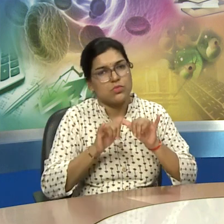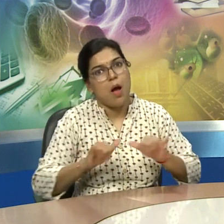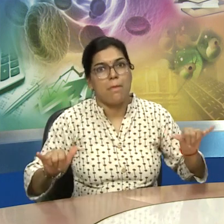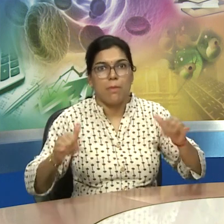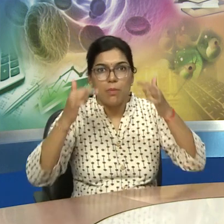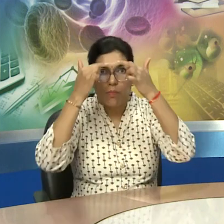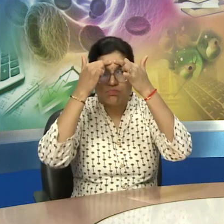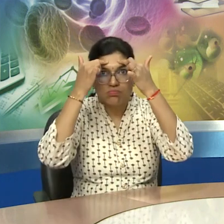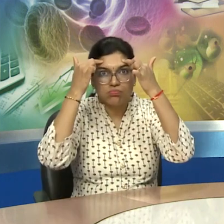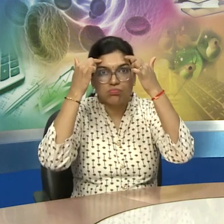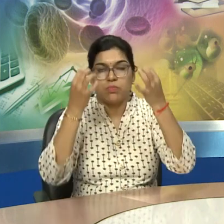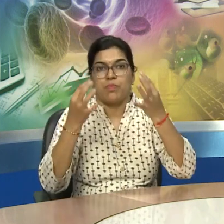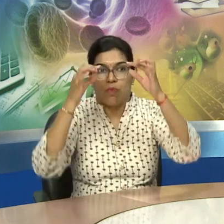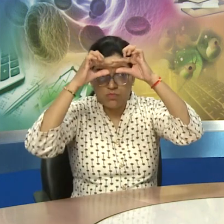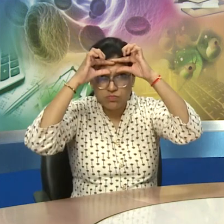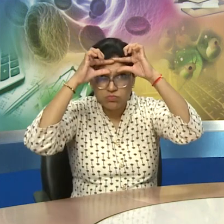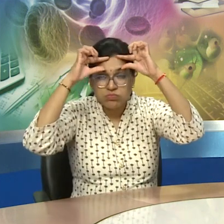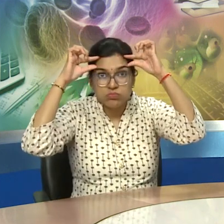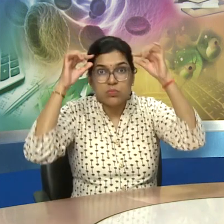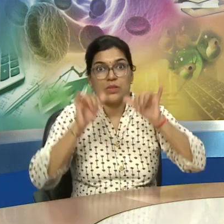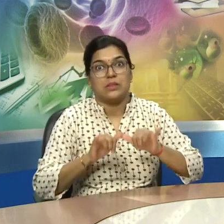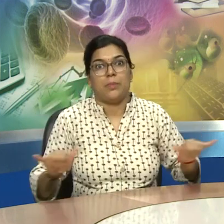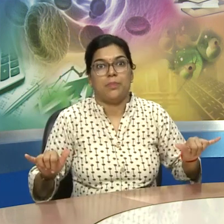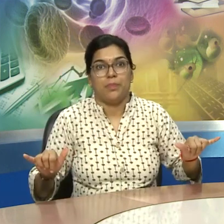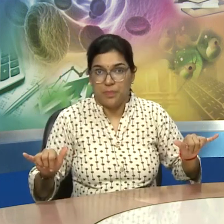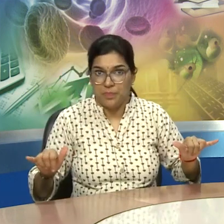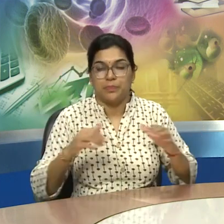so the ridges you can see it is important we need to remember